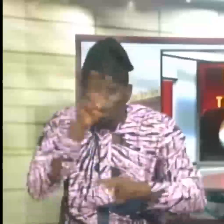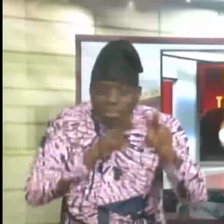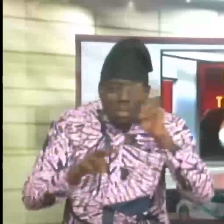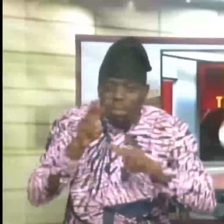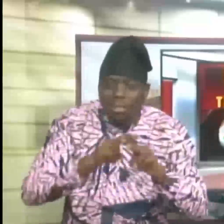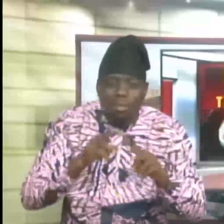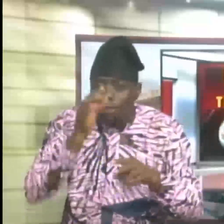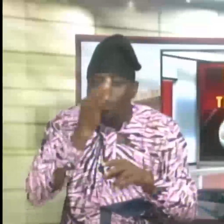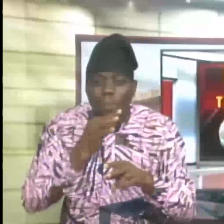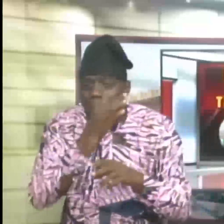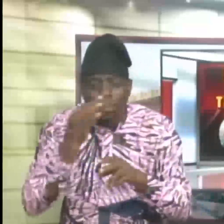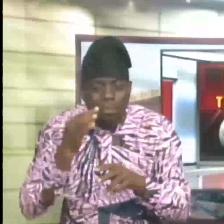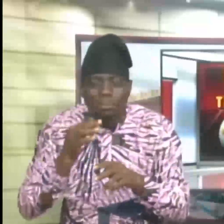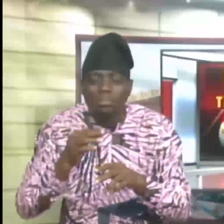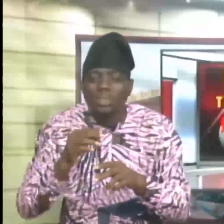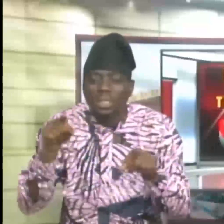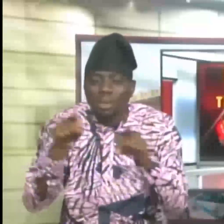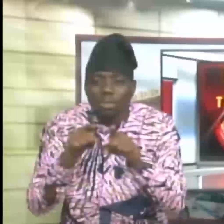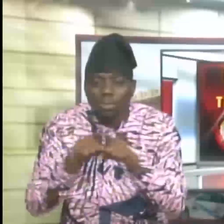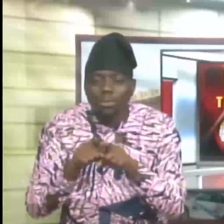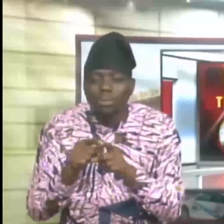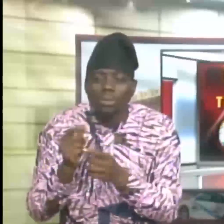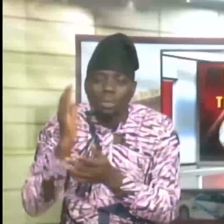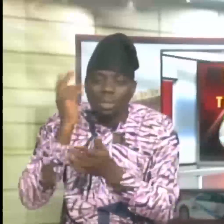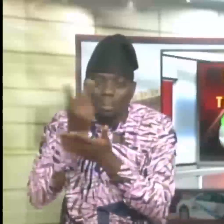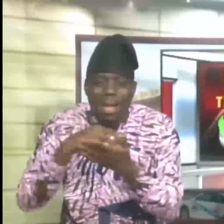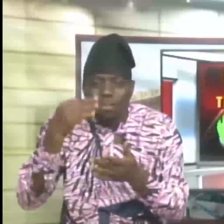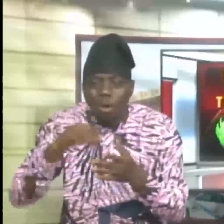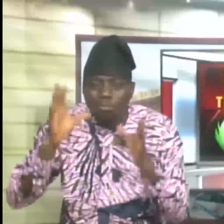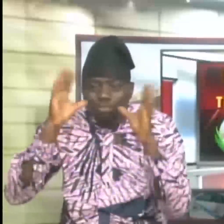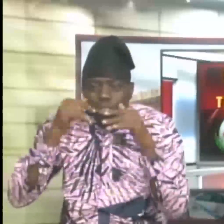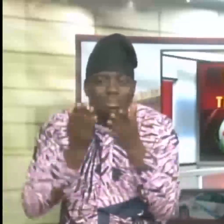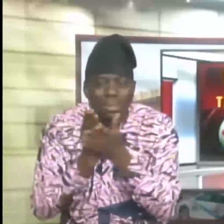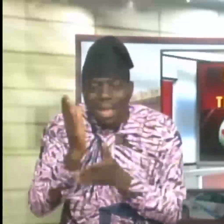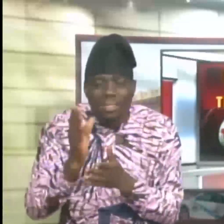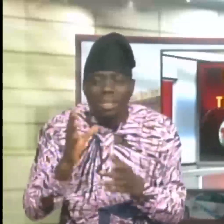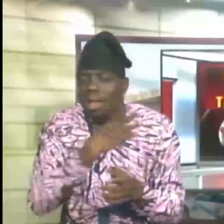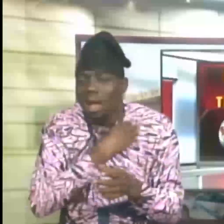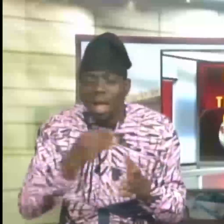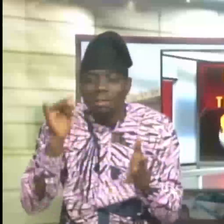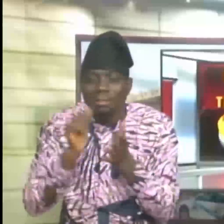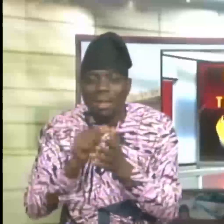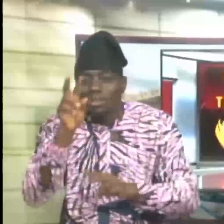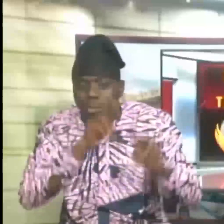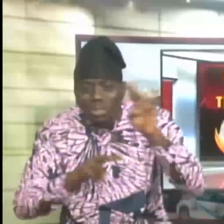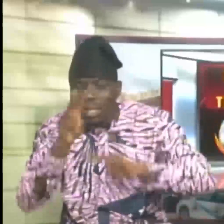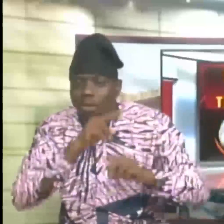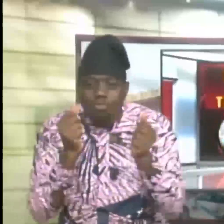Ramadan fast is an integral part of Islamic rites and that is observed with supplication and